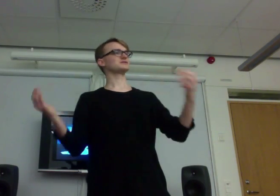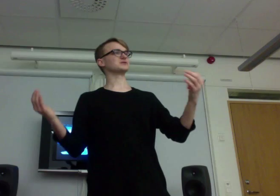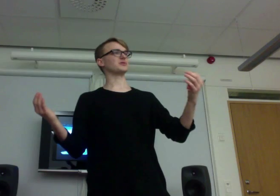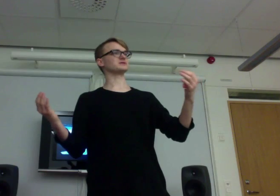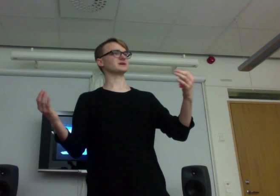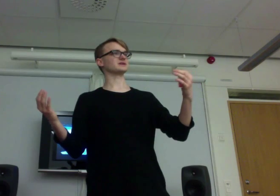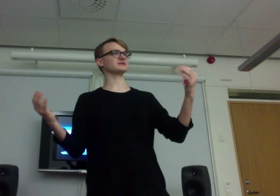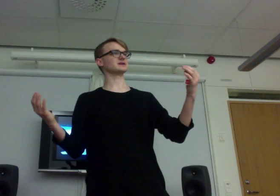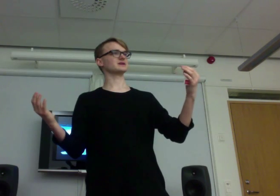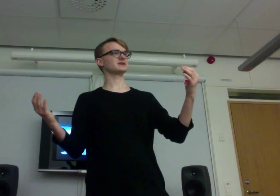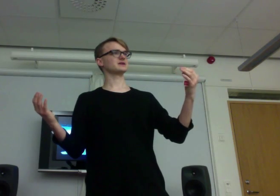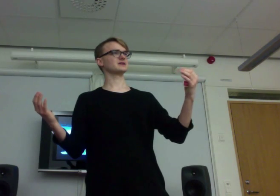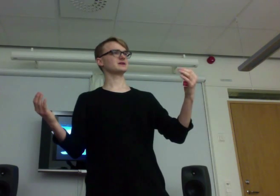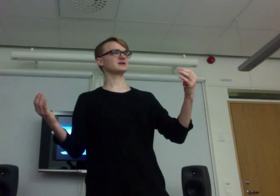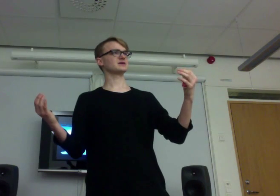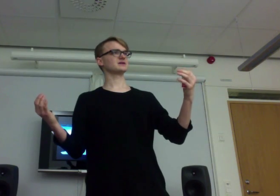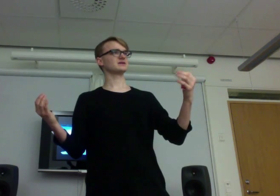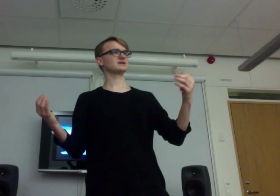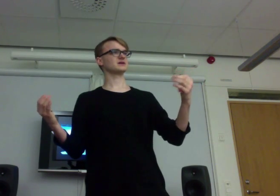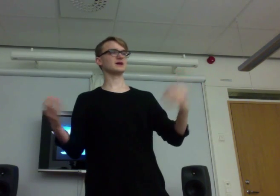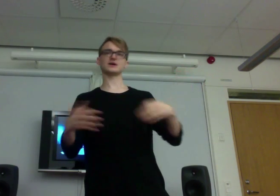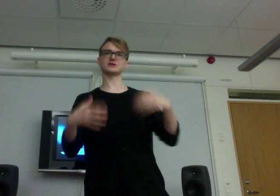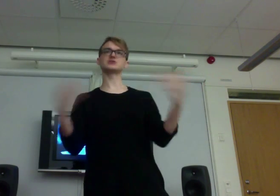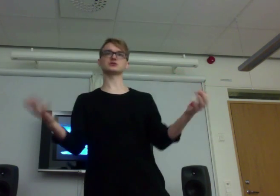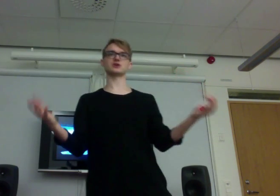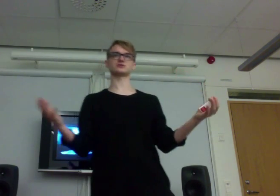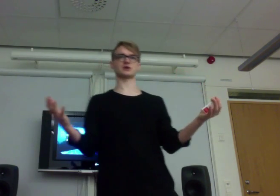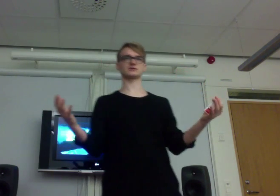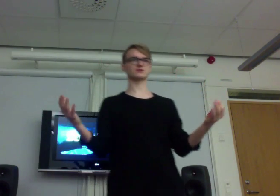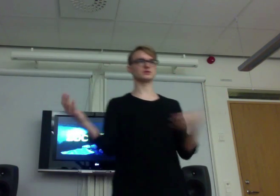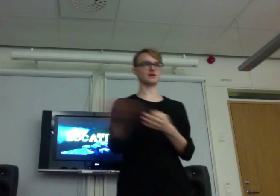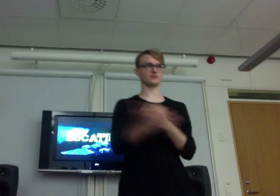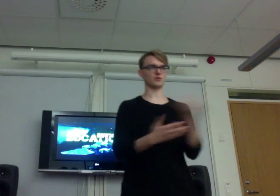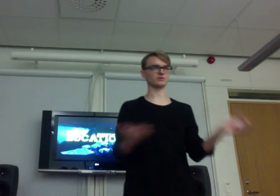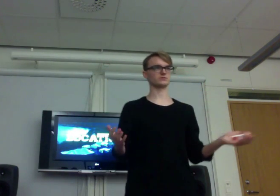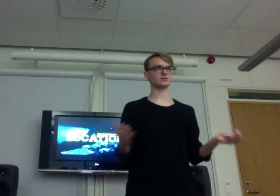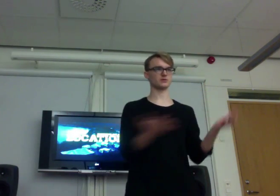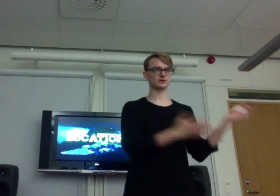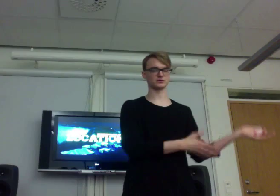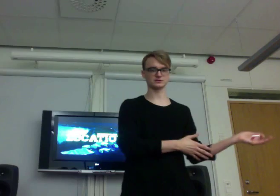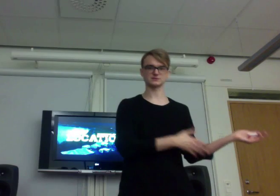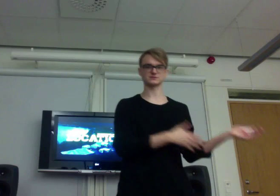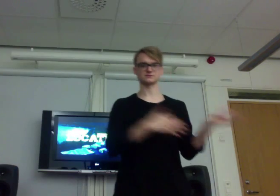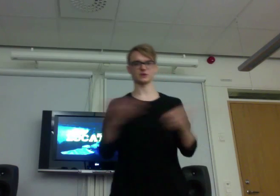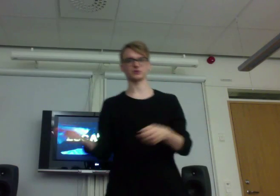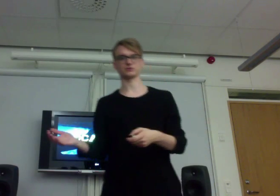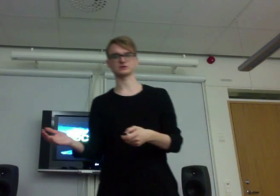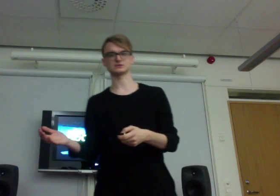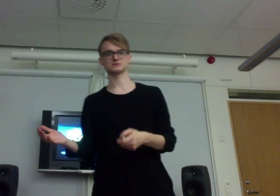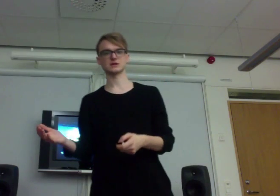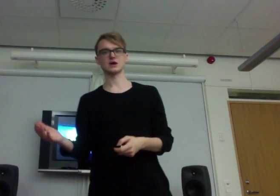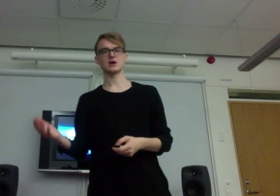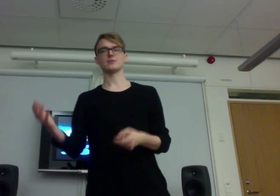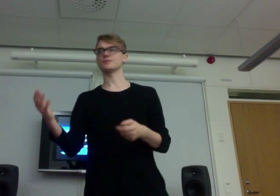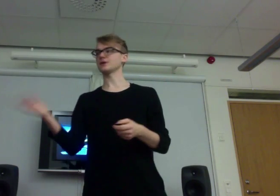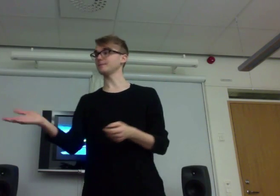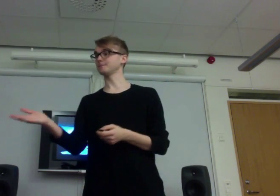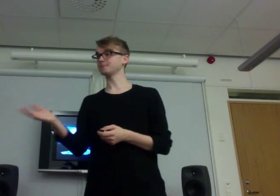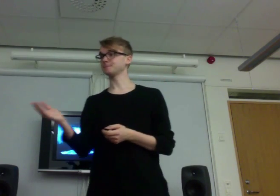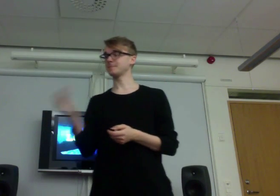Öberenskommelse. In the social contract. Yeah, in the social contract. With everyone. Now we're doing this. we're doing this. Yeah? So, would you